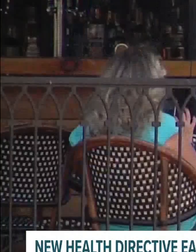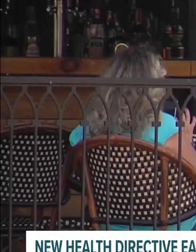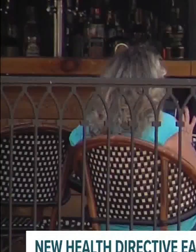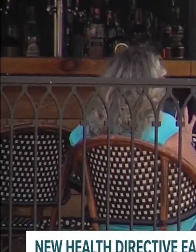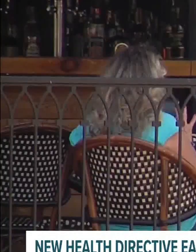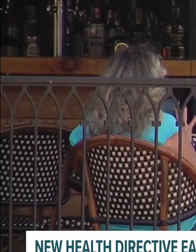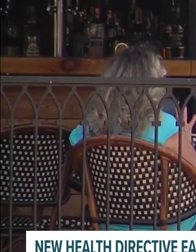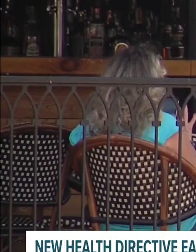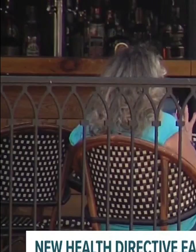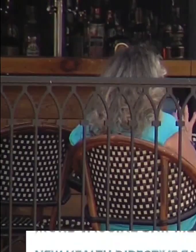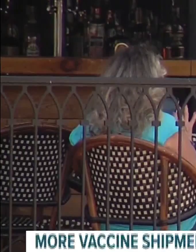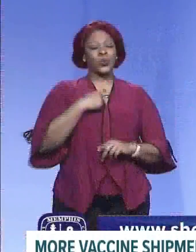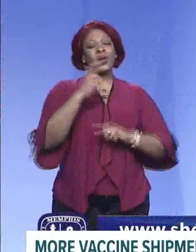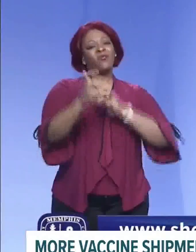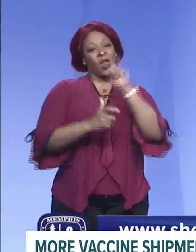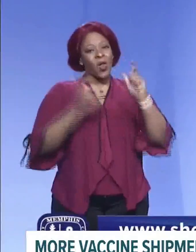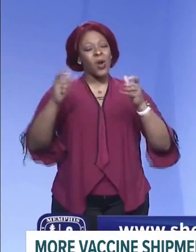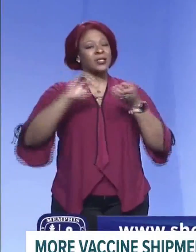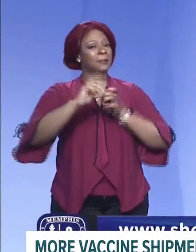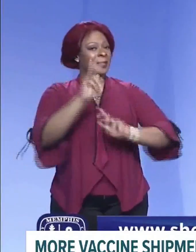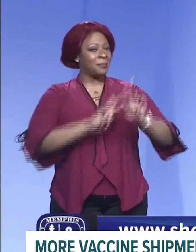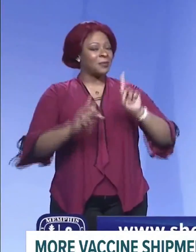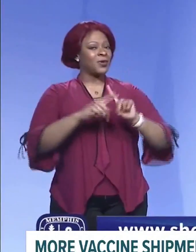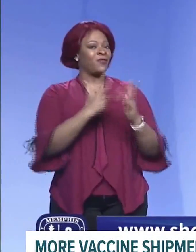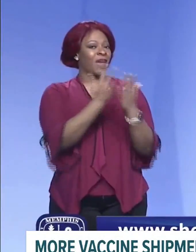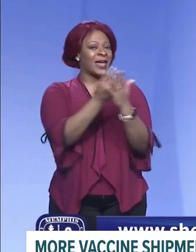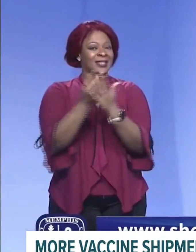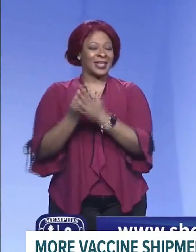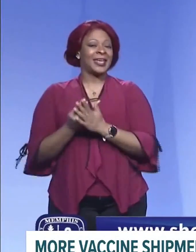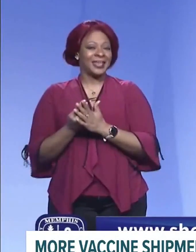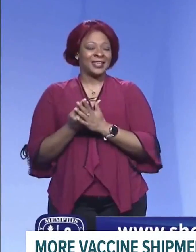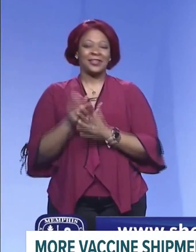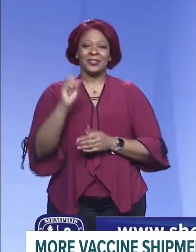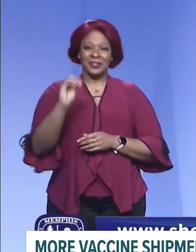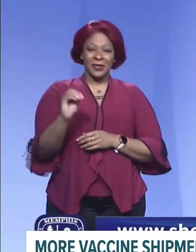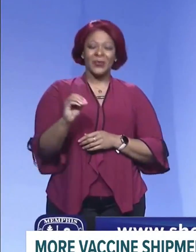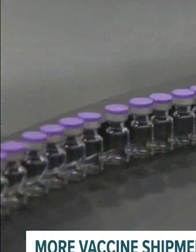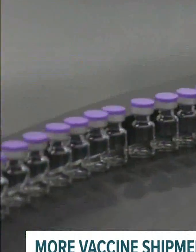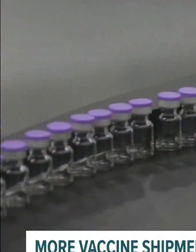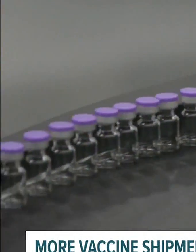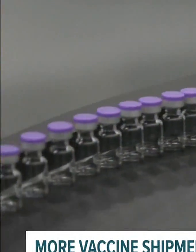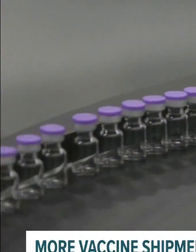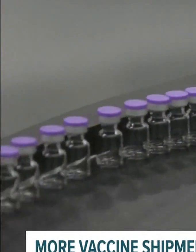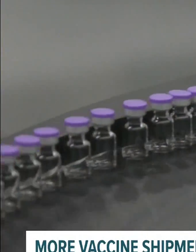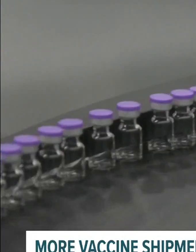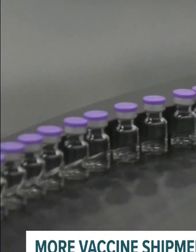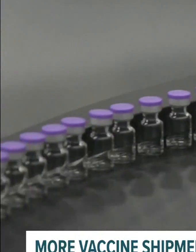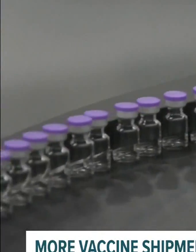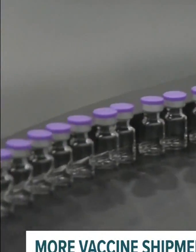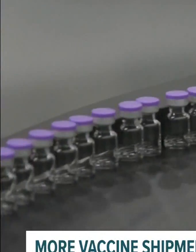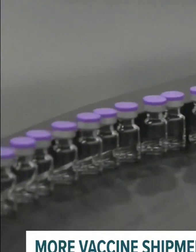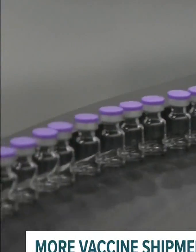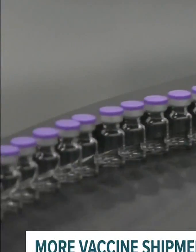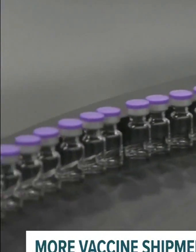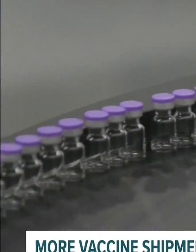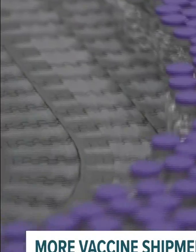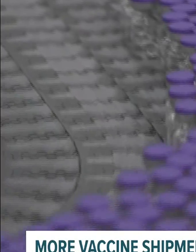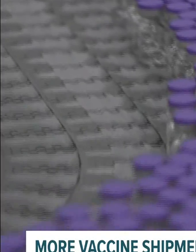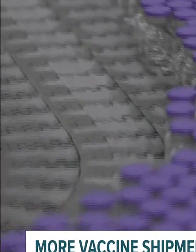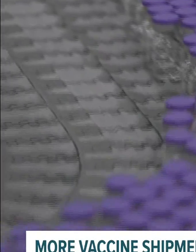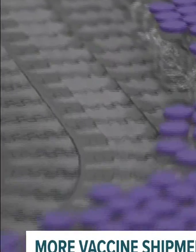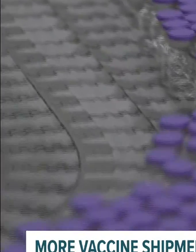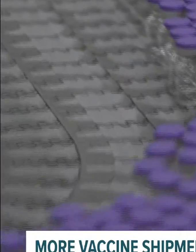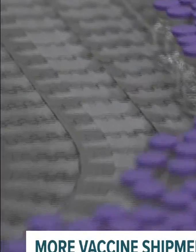In addition to the new health directive, Shelby County Health Director Dr. Elisa Househalter anticipates the new presidential administration will assist